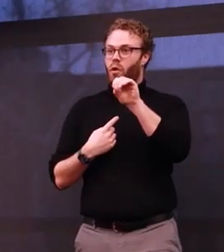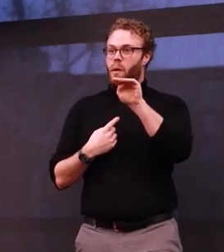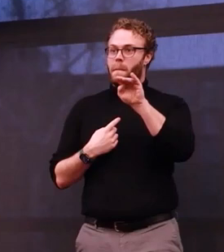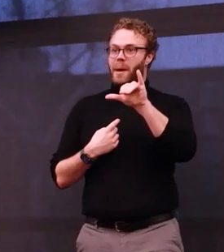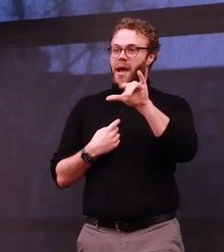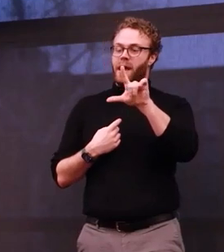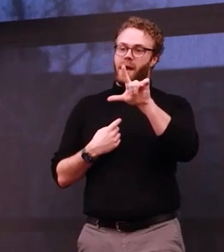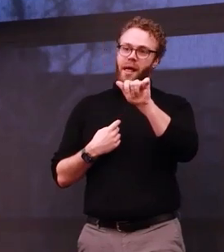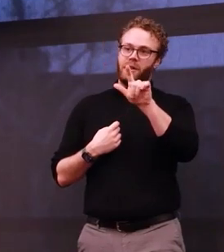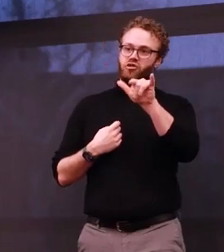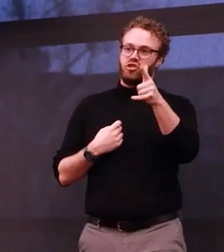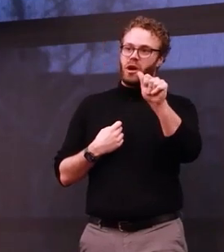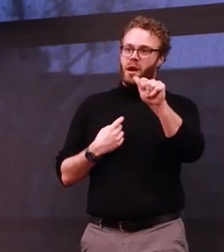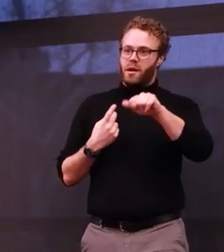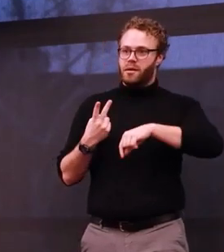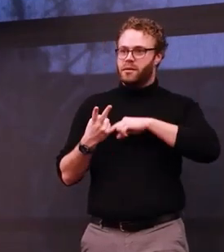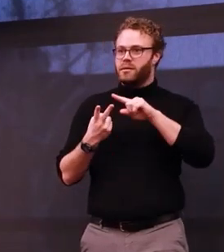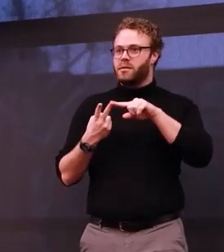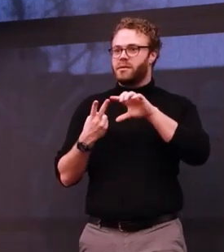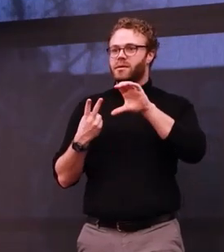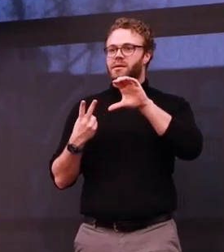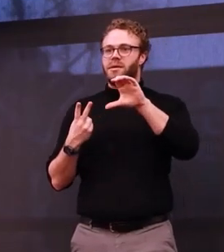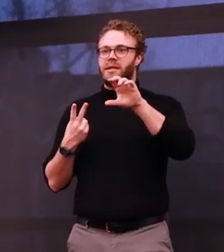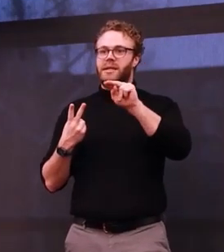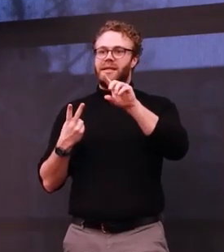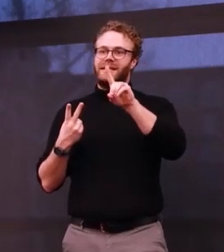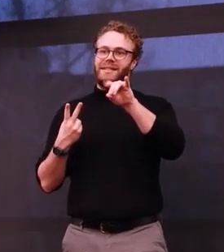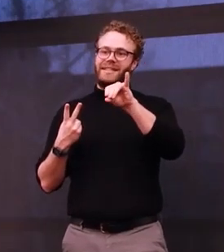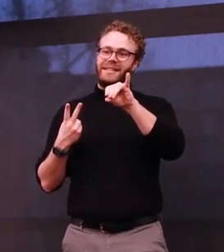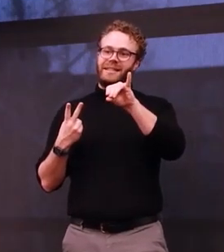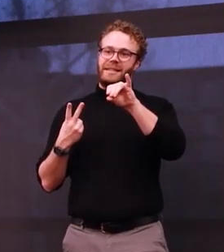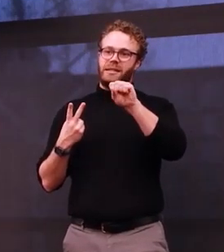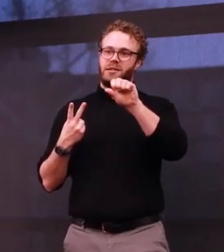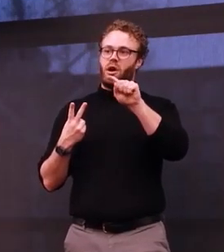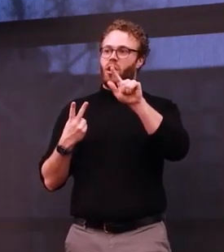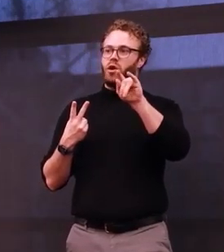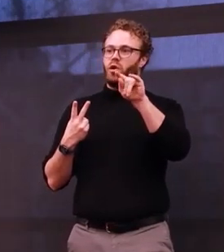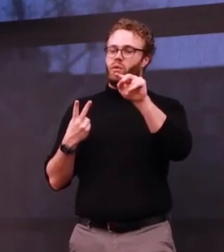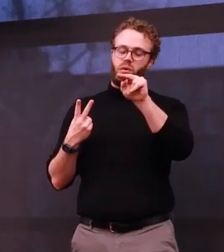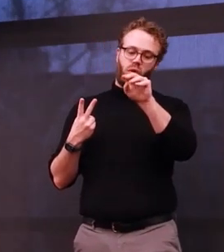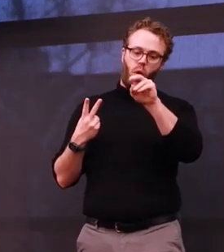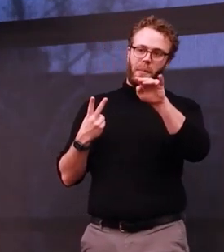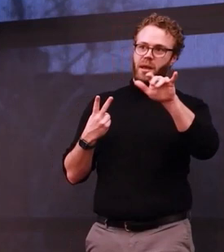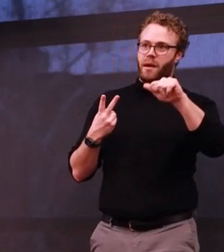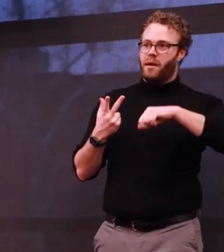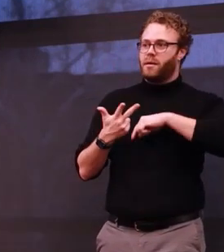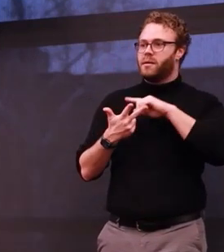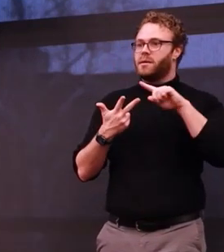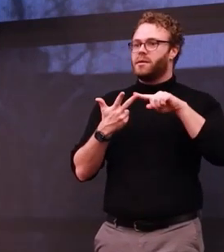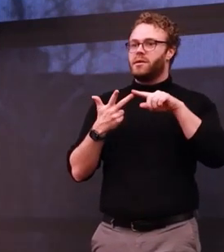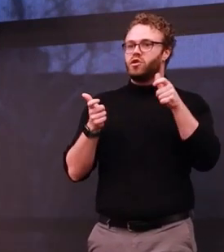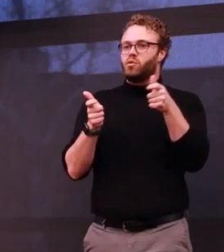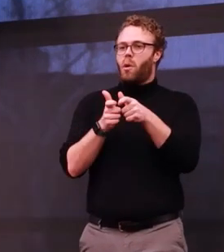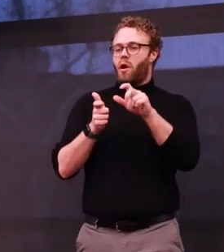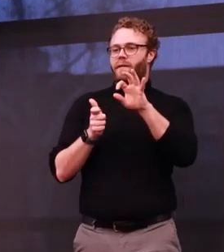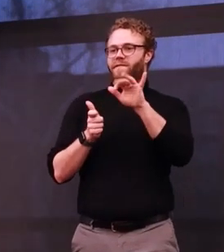dysautonomia, cervicogenic headaches, small-fiber peripheral neuropathy, and